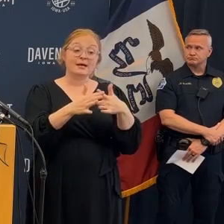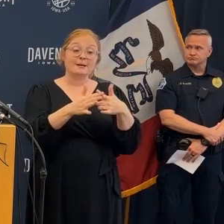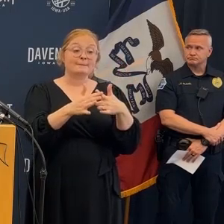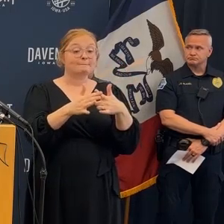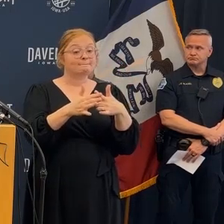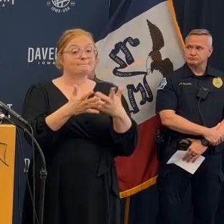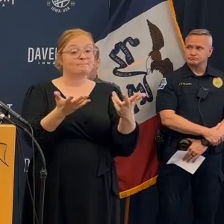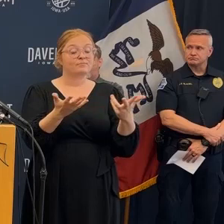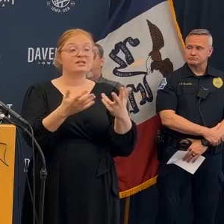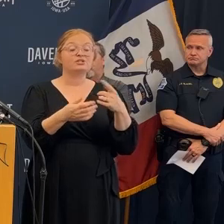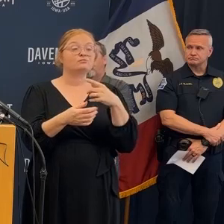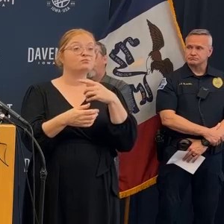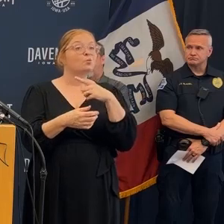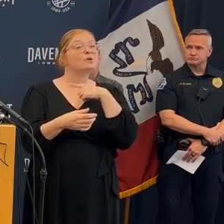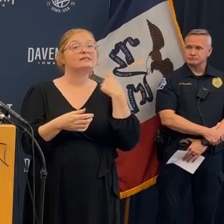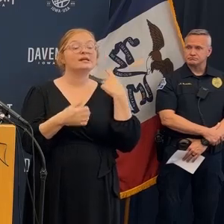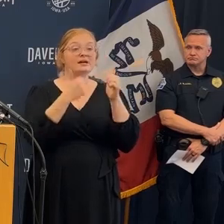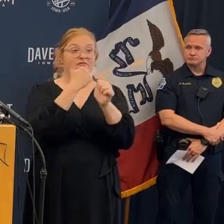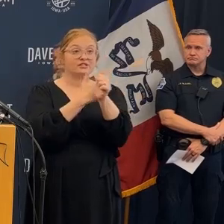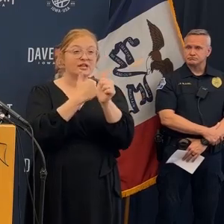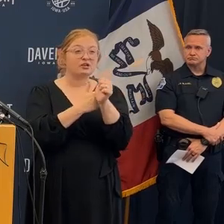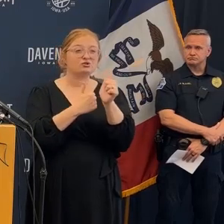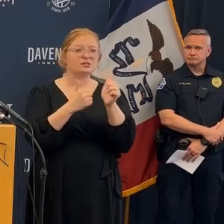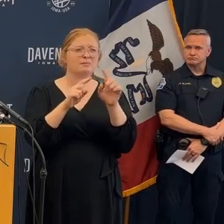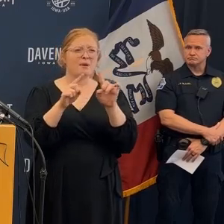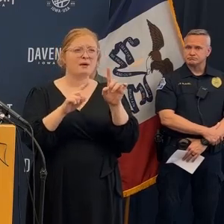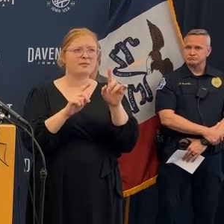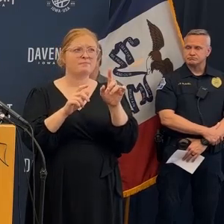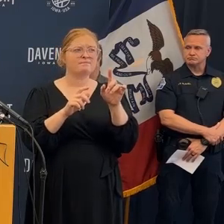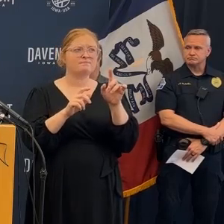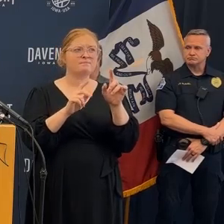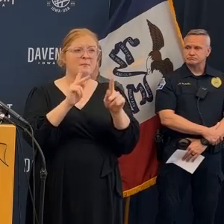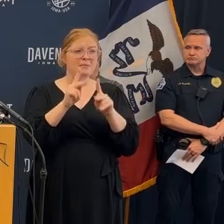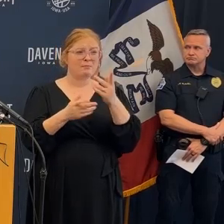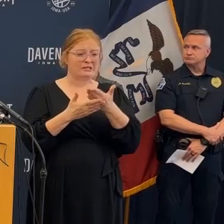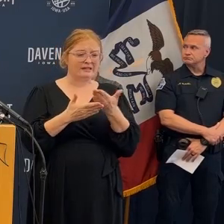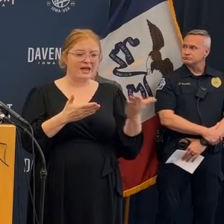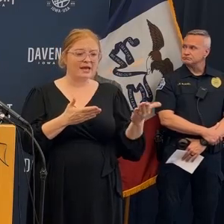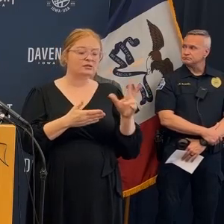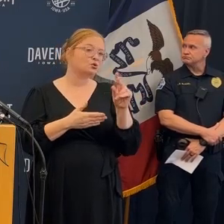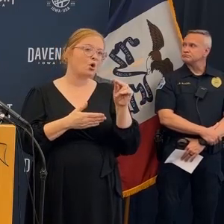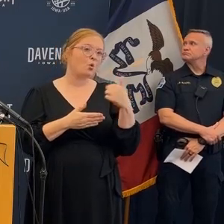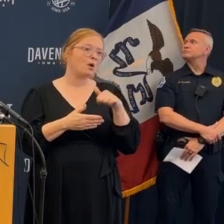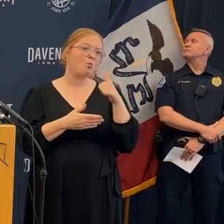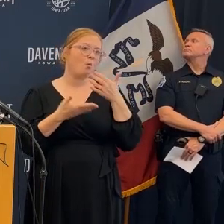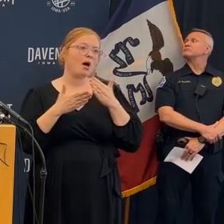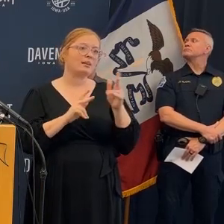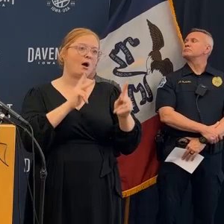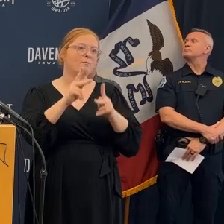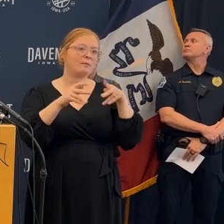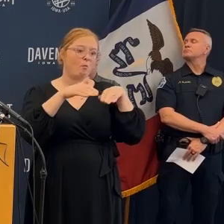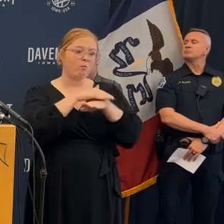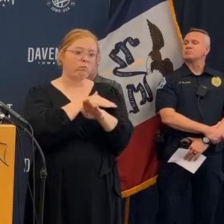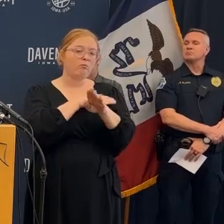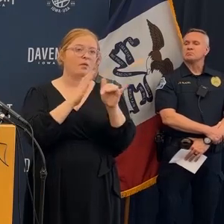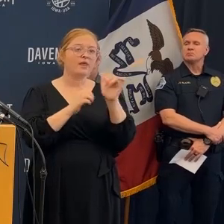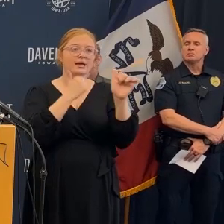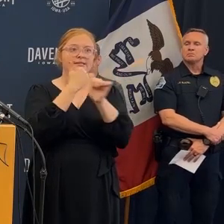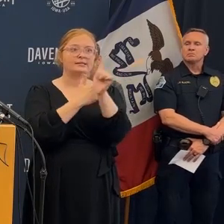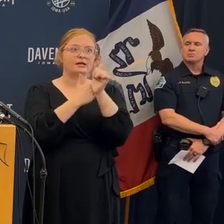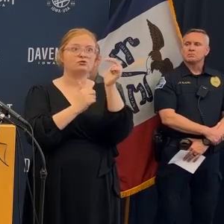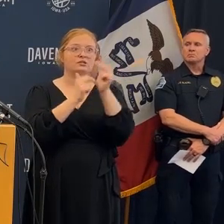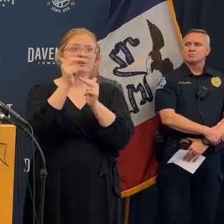of that to the best of our ability and chief might talk but if we fully understand if we go back in and we're trying to do that